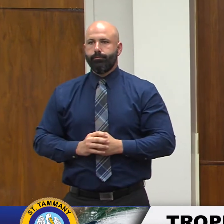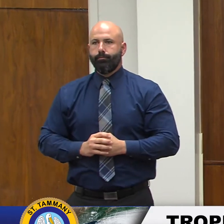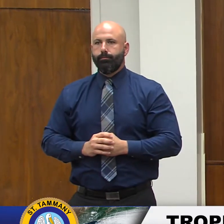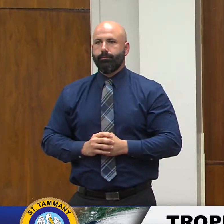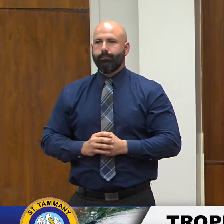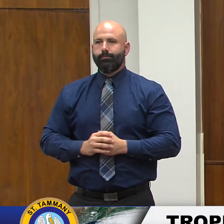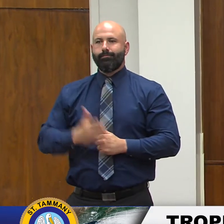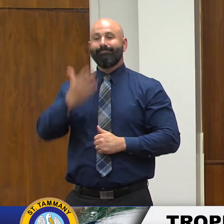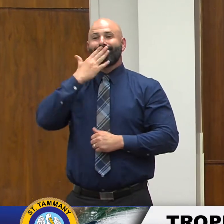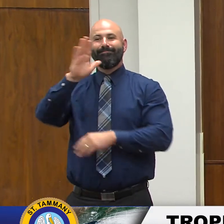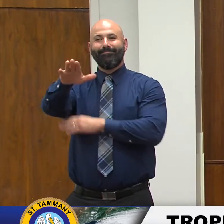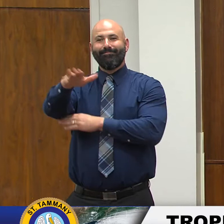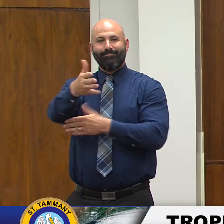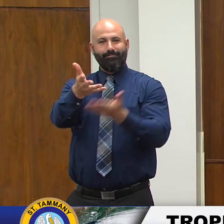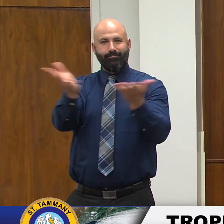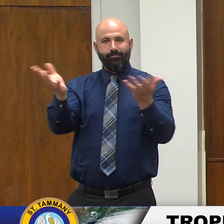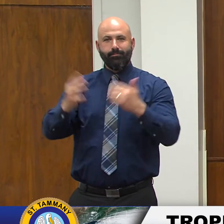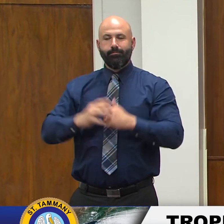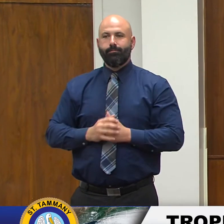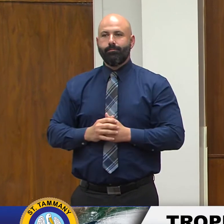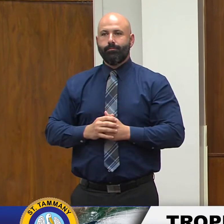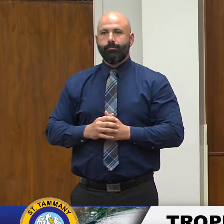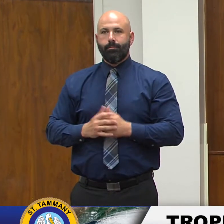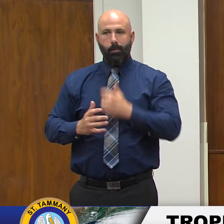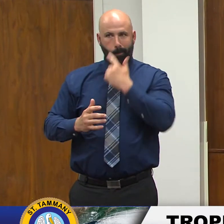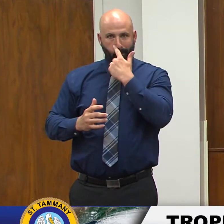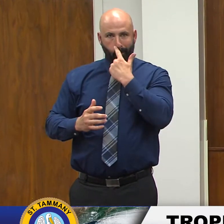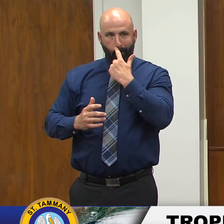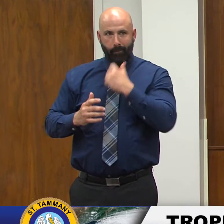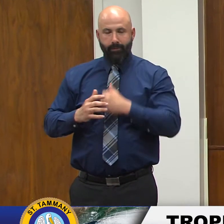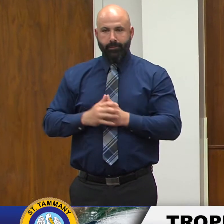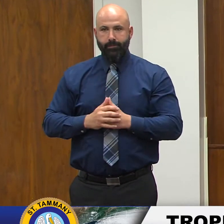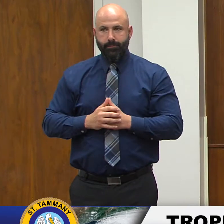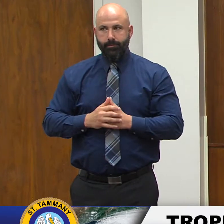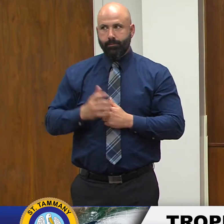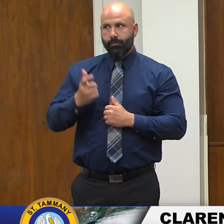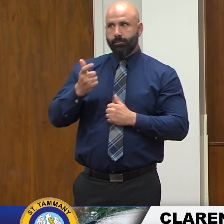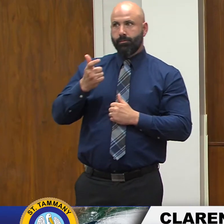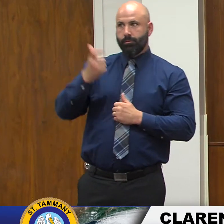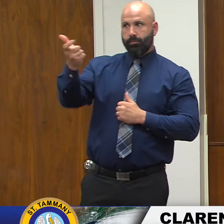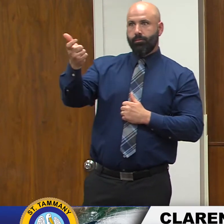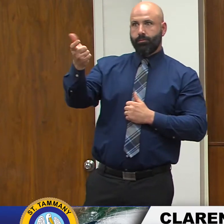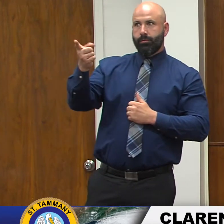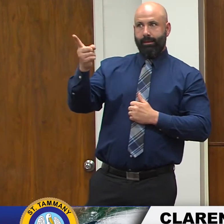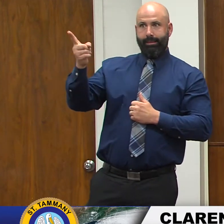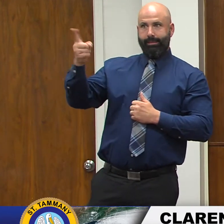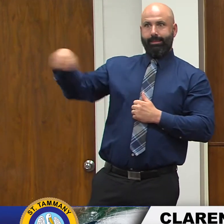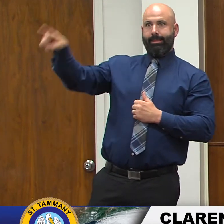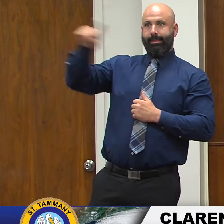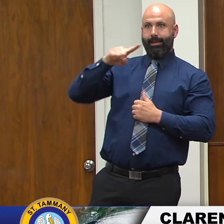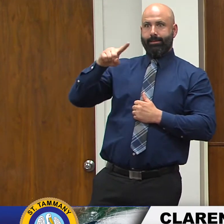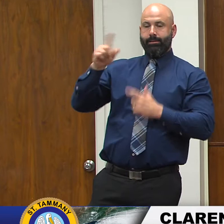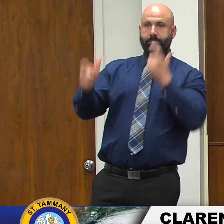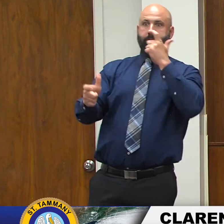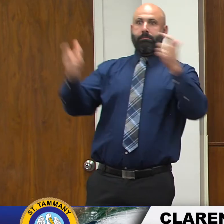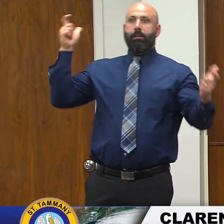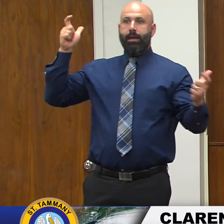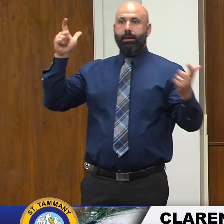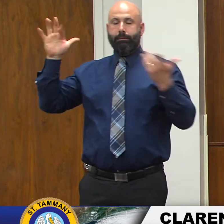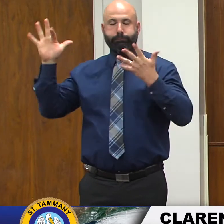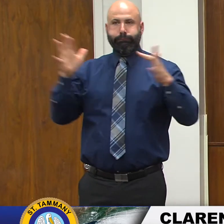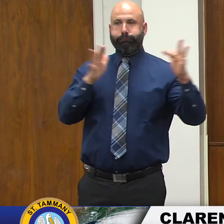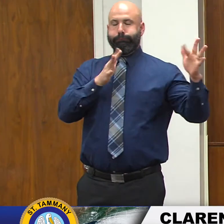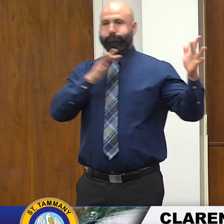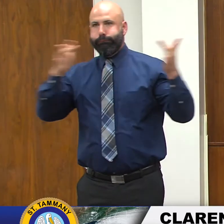good afternoon looking at ghost of all we know that this is a large strong storm this storm covers about